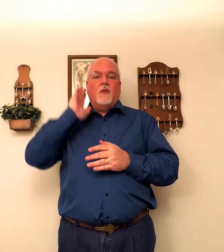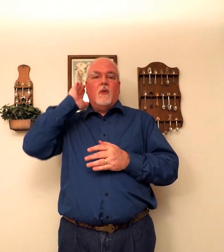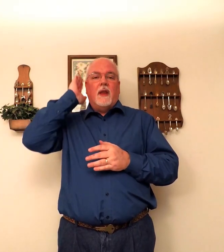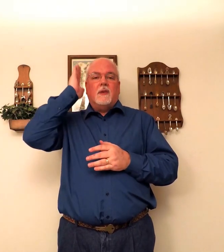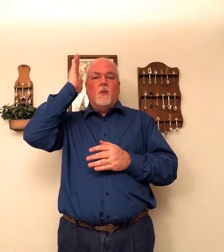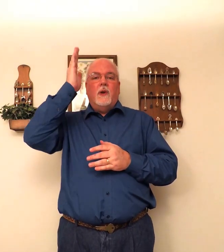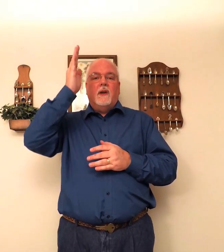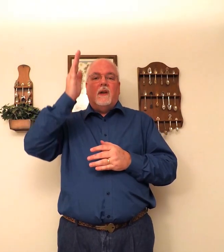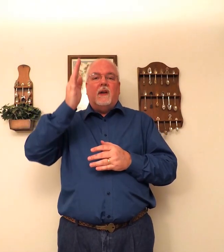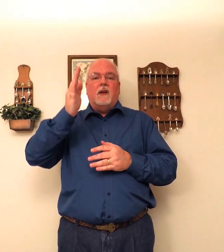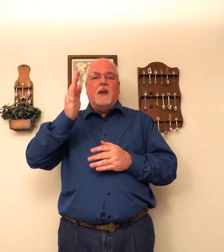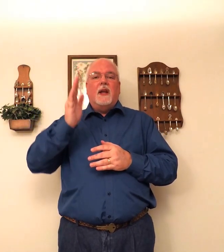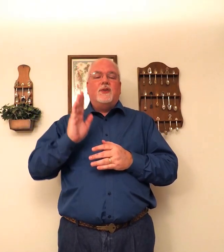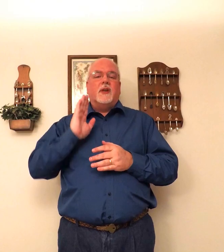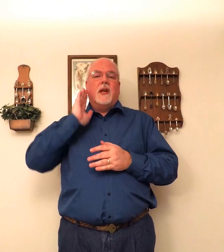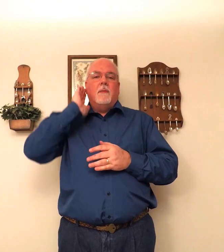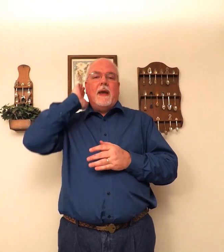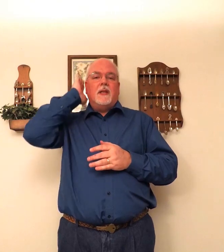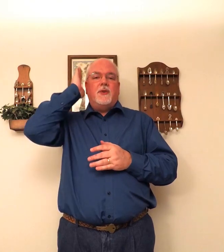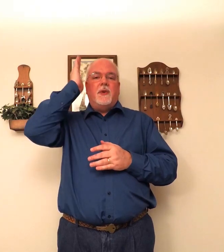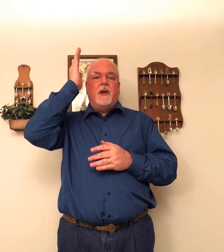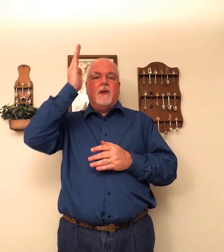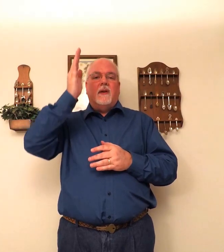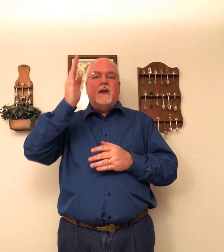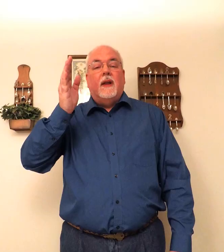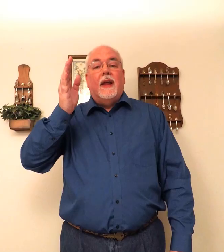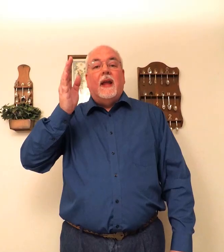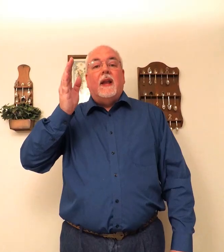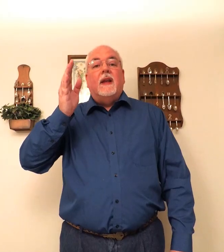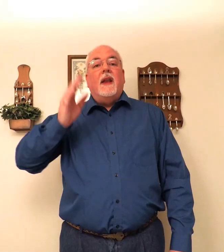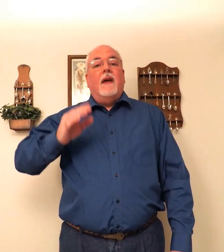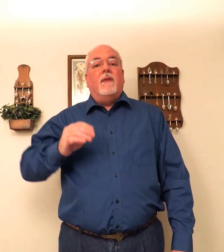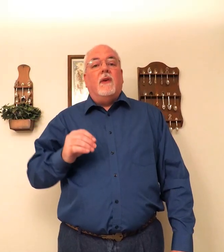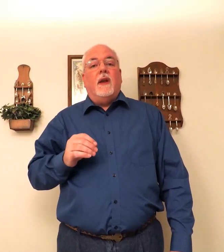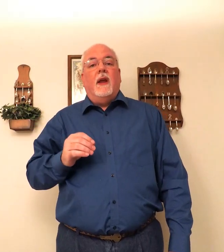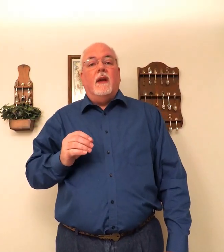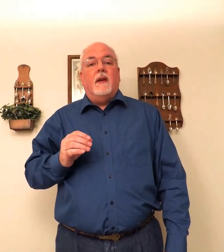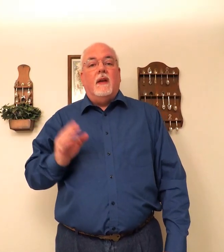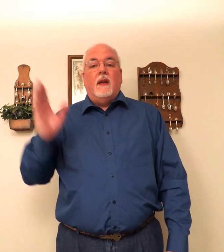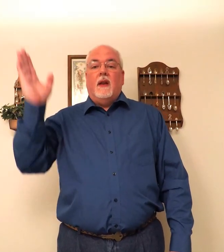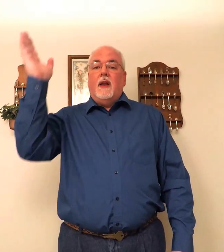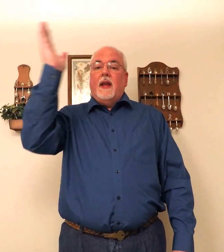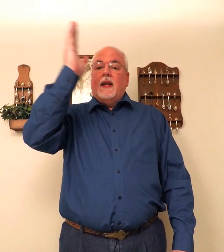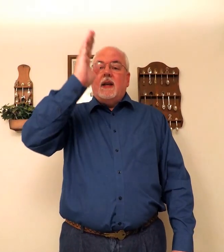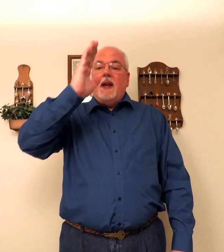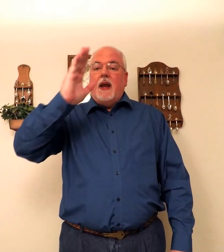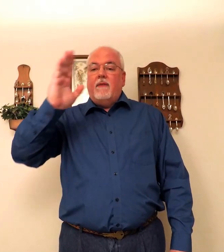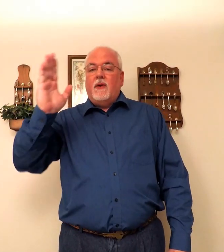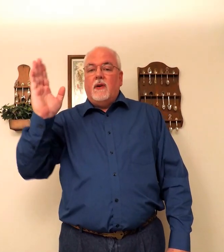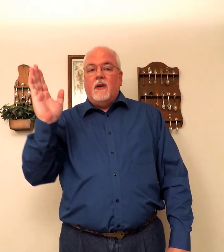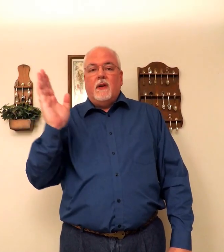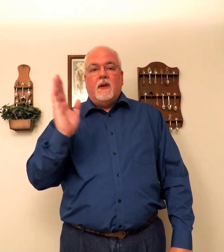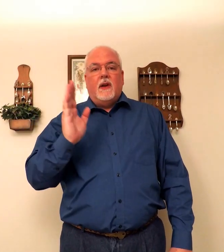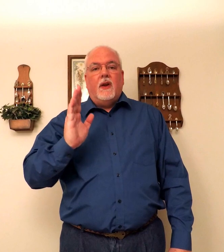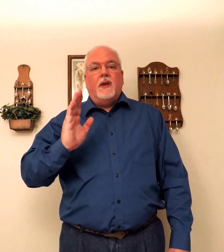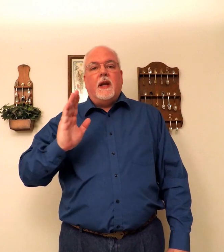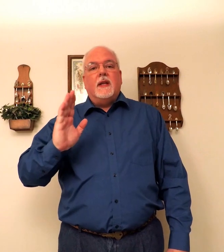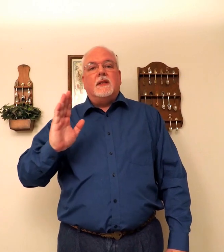That's will. Just come past your ear. Never. End. Never. You just kind of